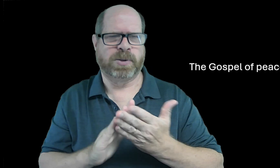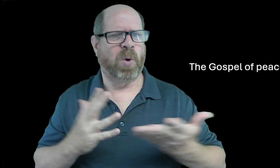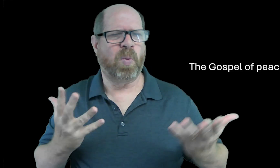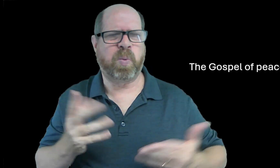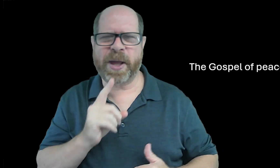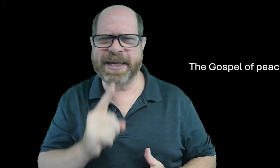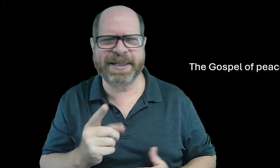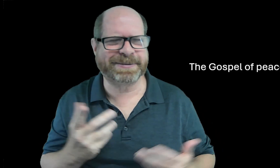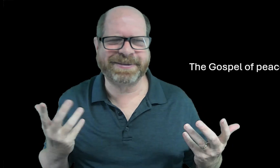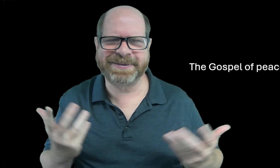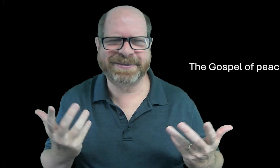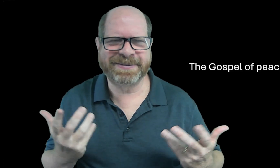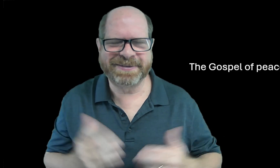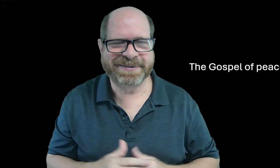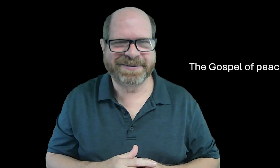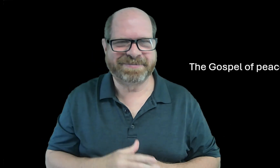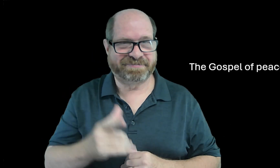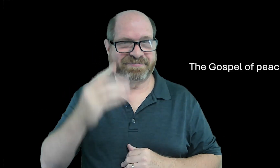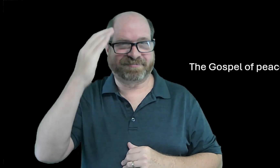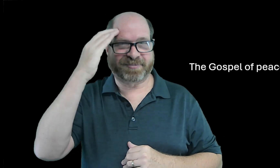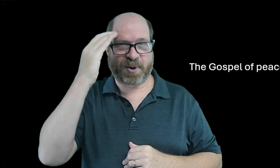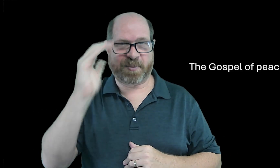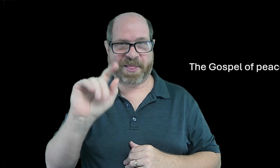world is trying to find peace they're looking for it